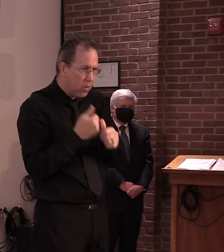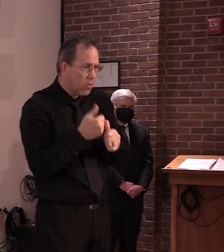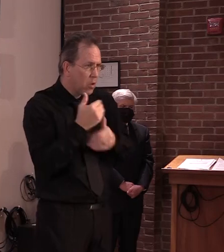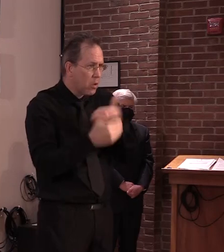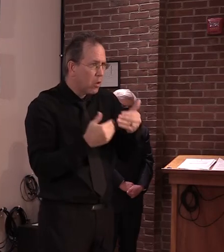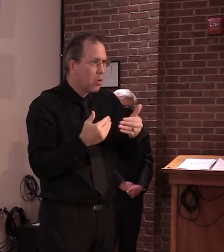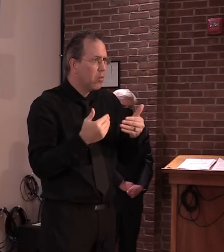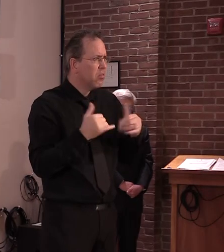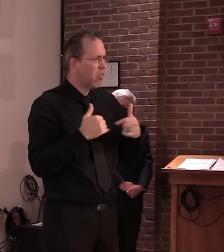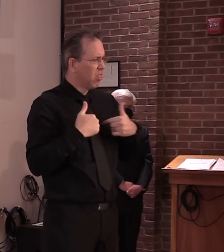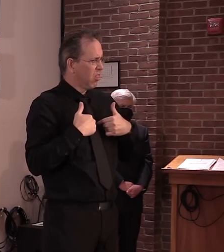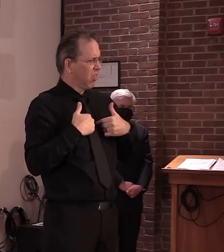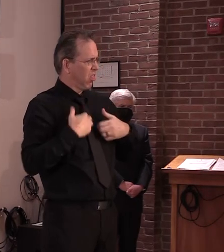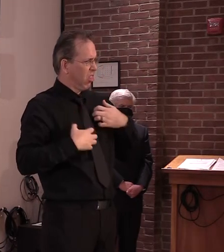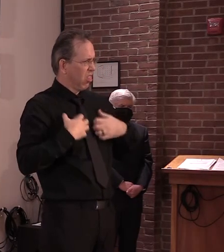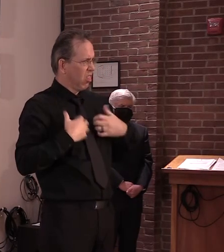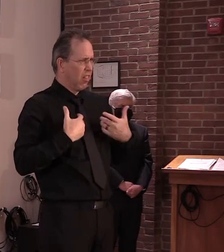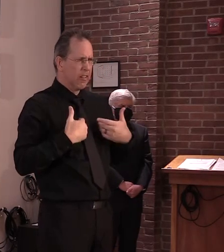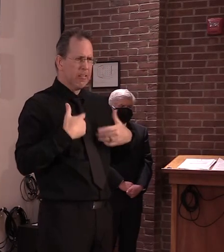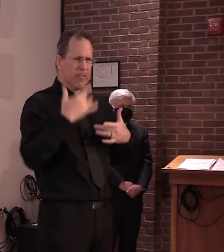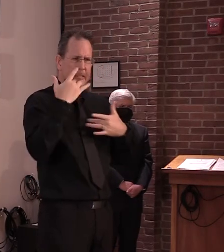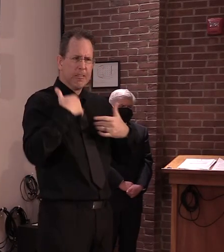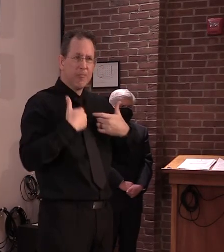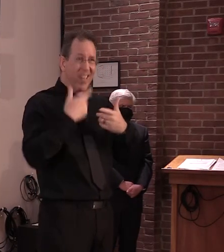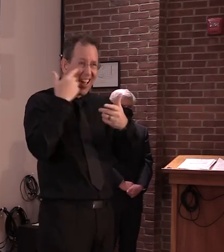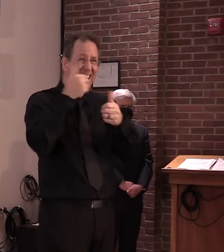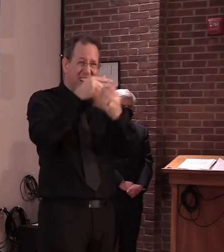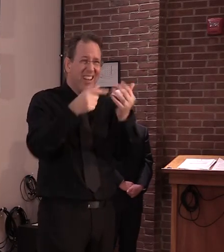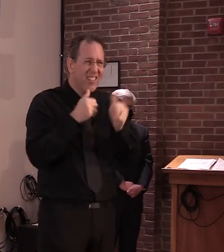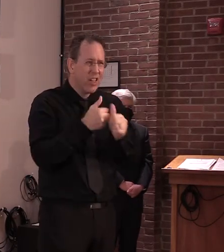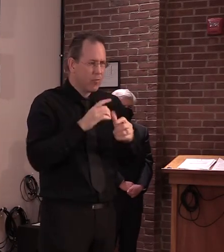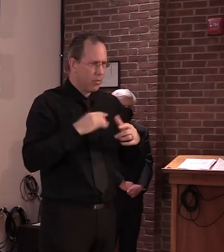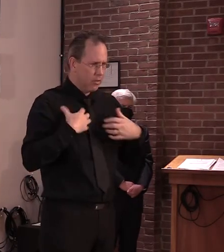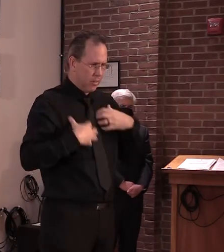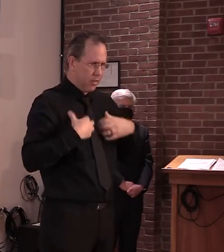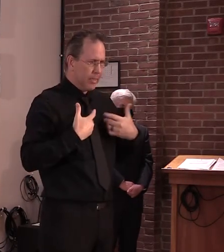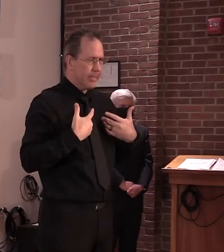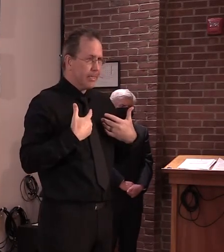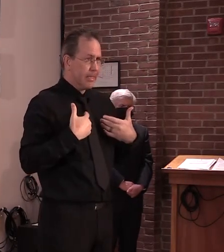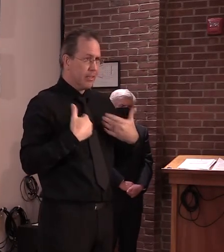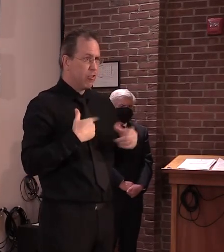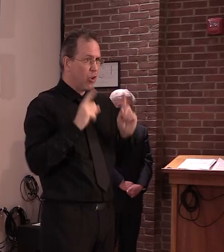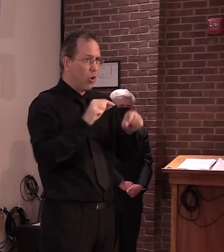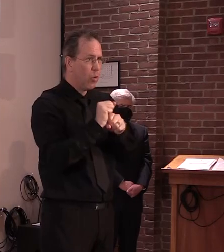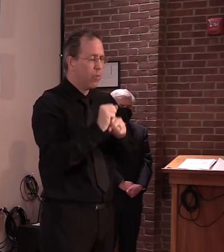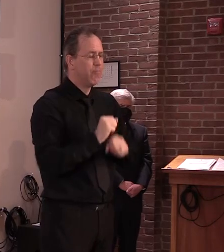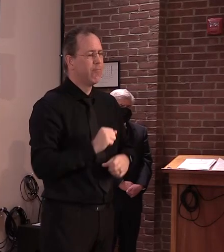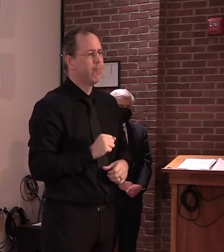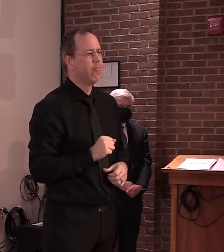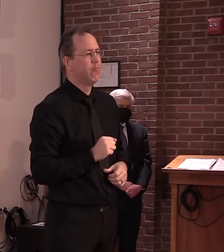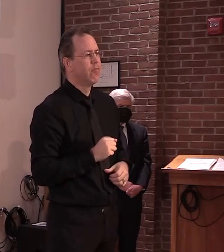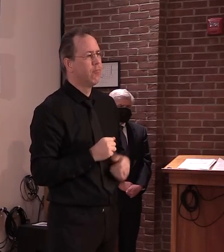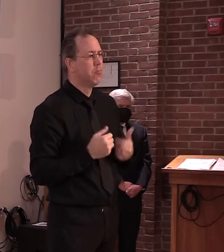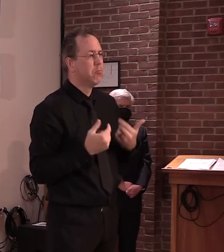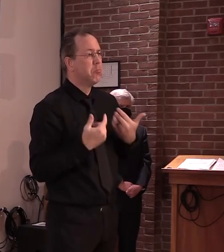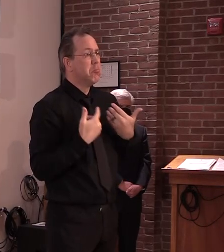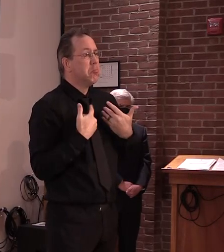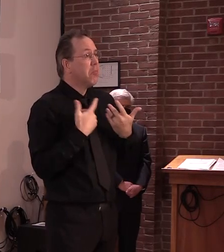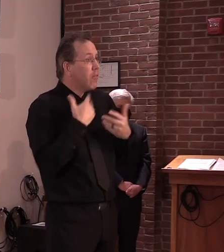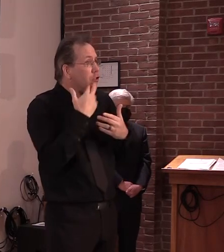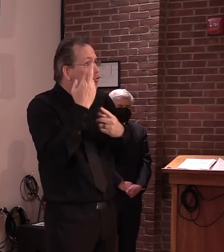would allow them the opportunity to go back to work. So, they would have to be able to validate or show that the